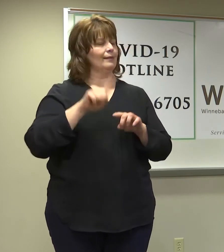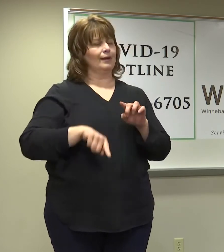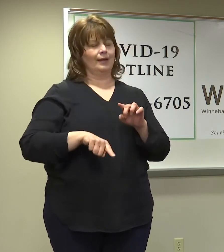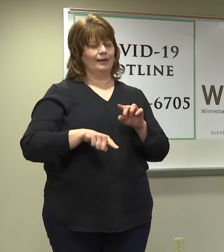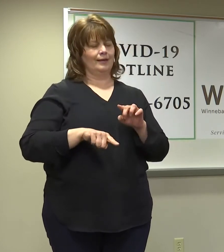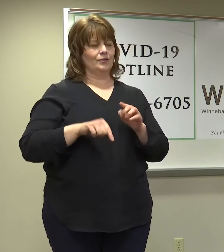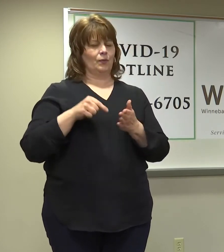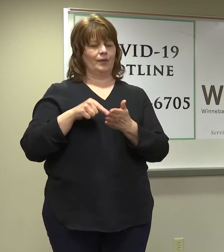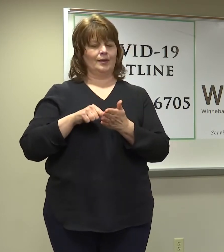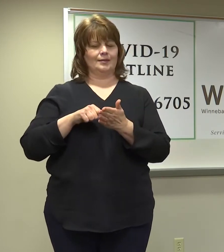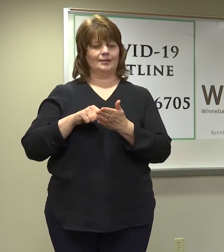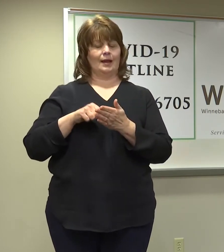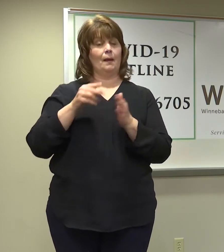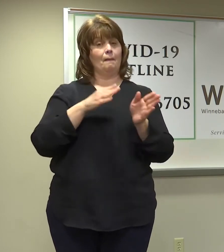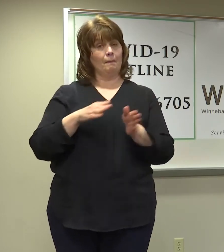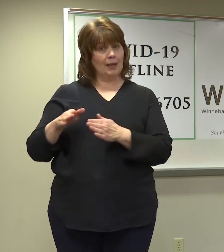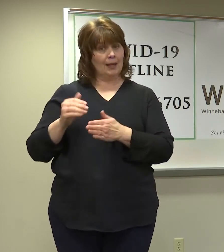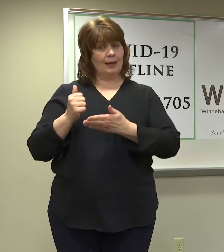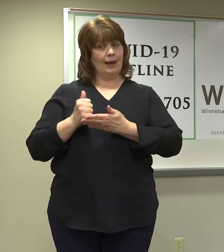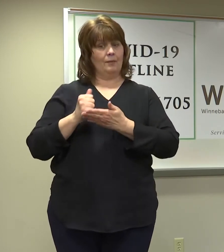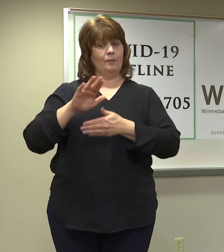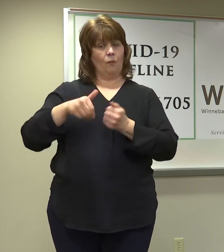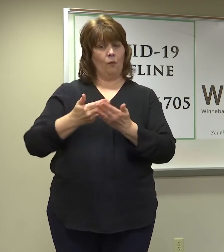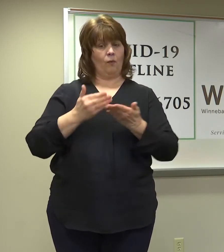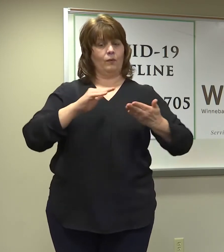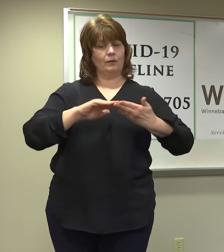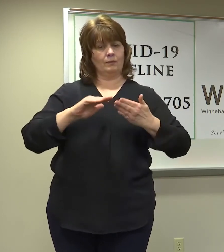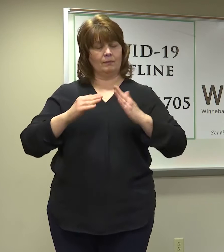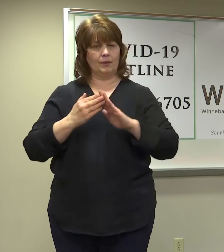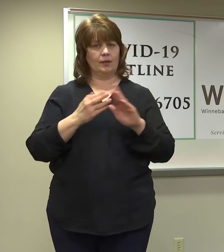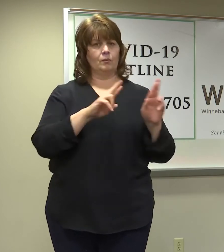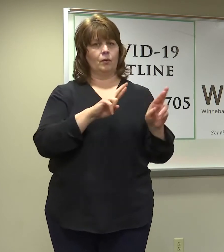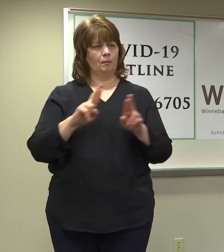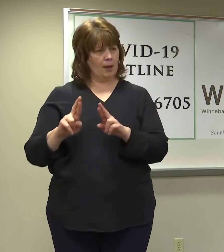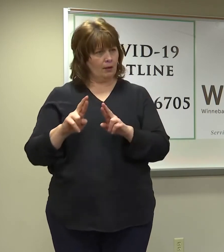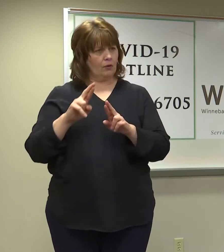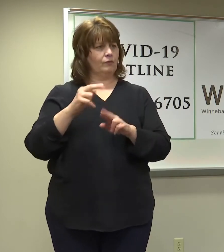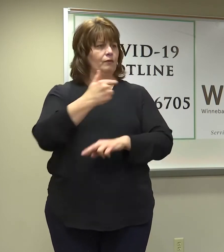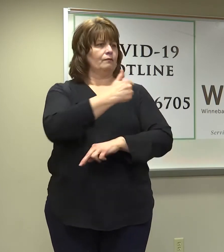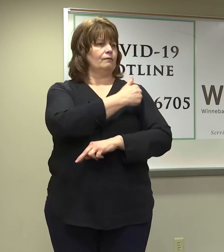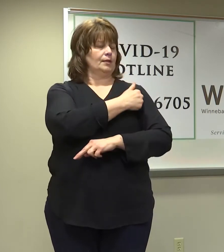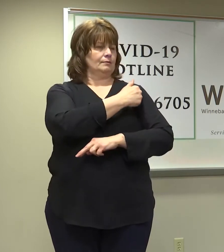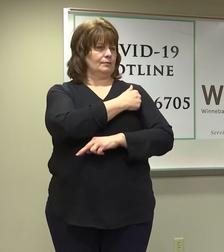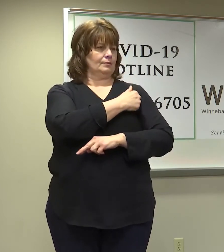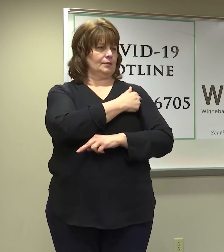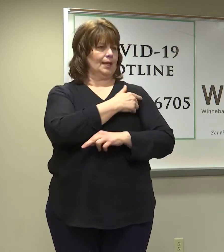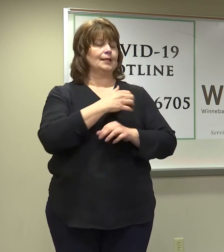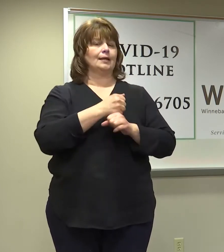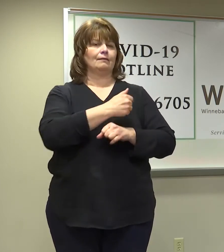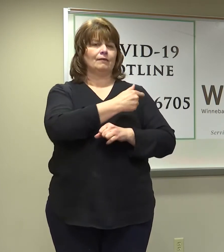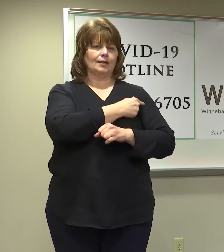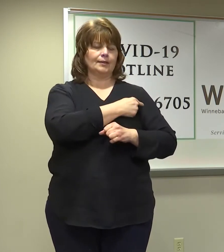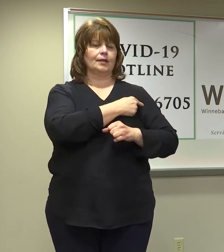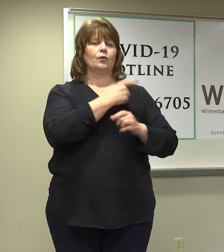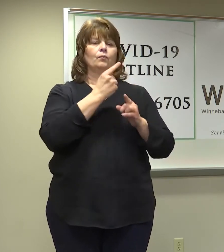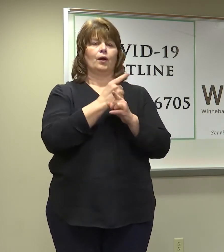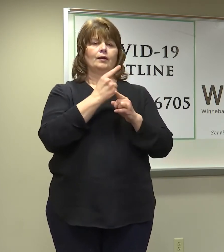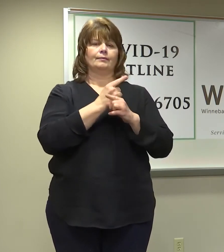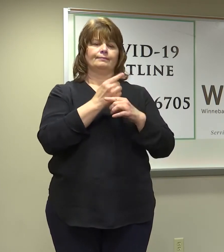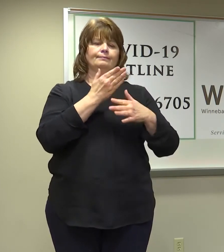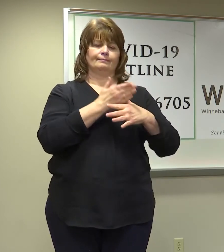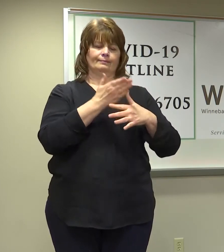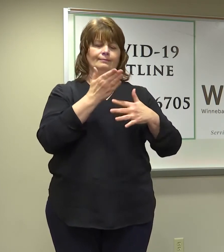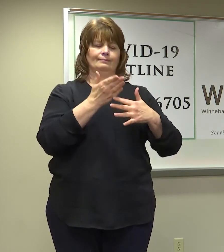just the health department, but our entire community, prepare ourselves for vaccination and to get vaccinated in the appropriate